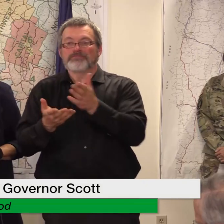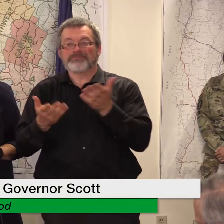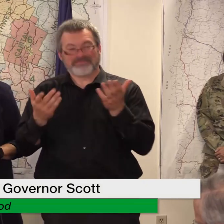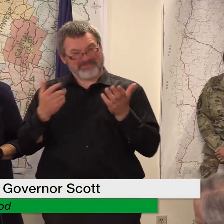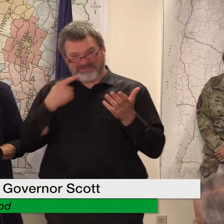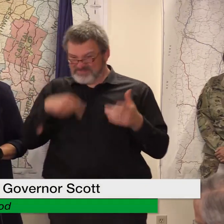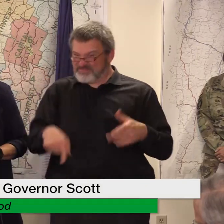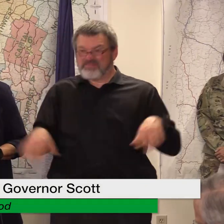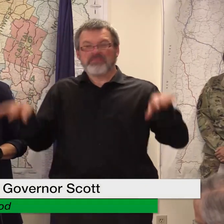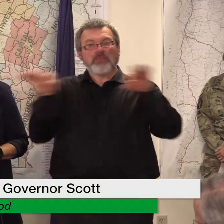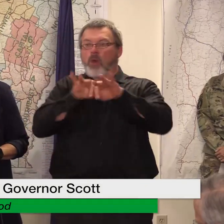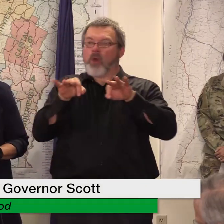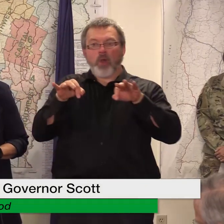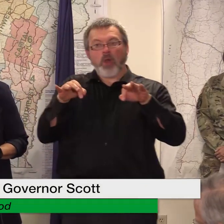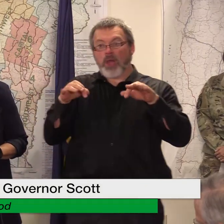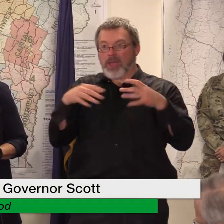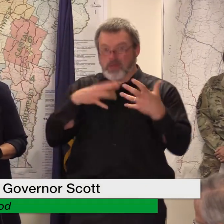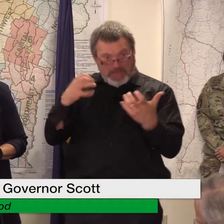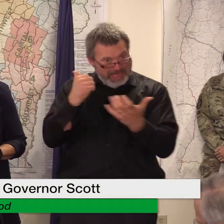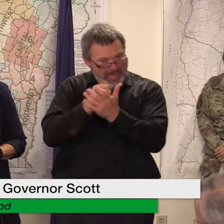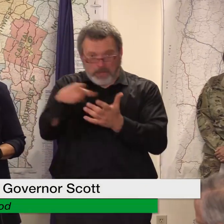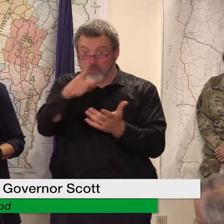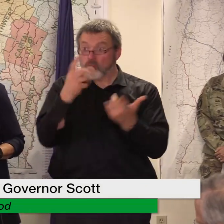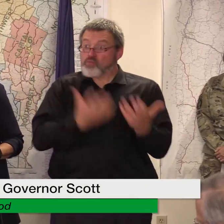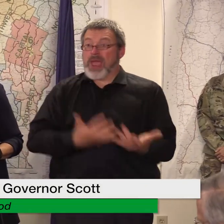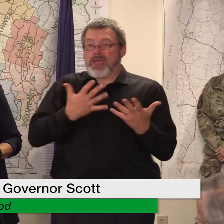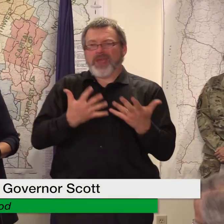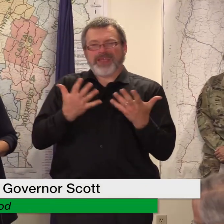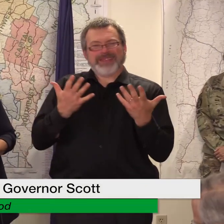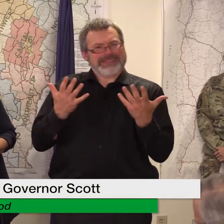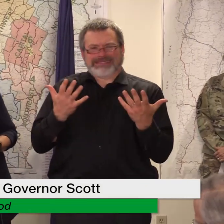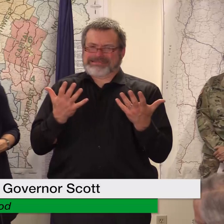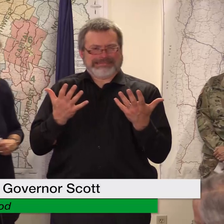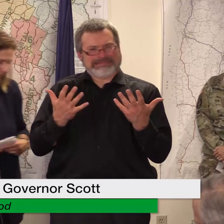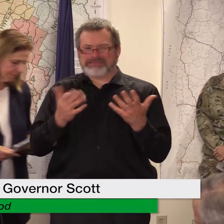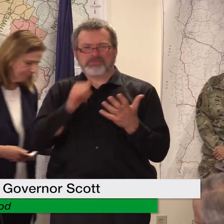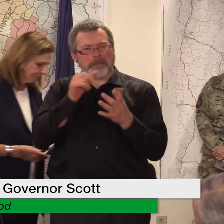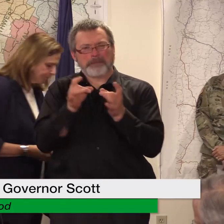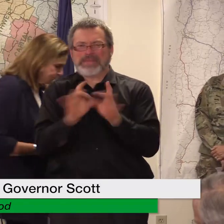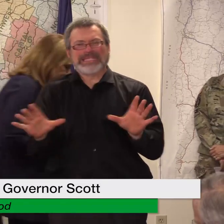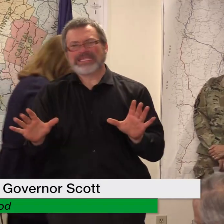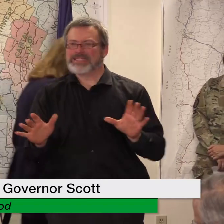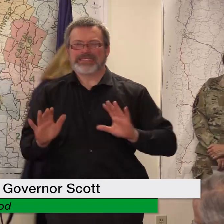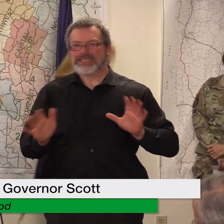everybody to wait for a period of time we want to attend to it right away thanks